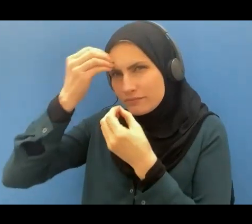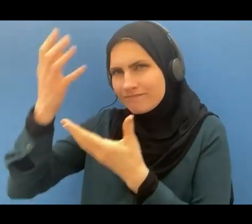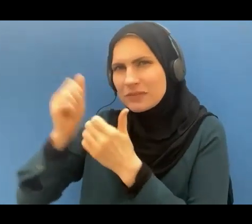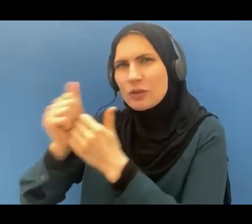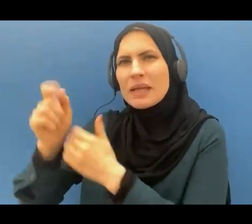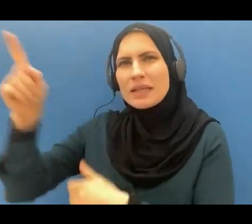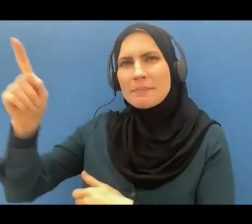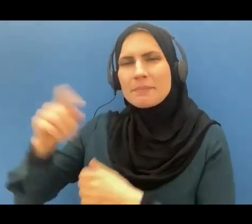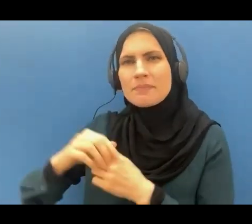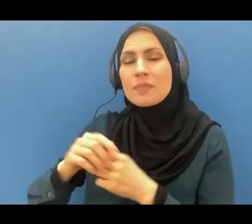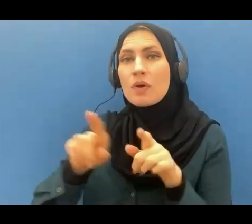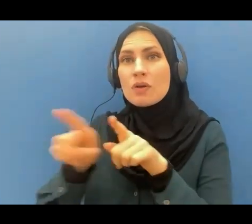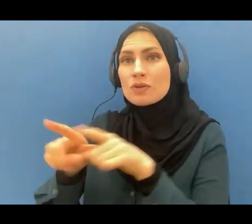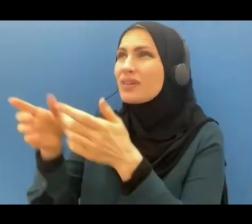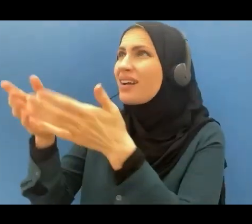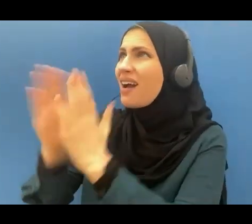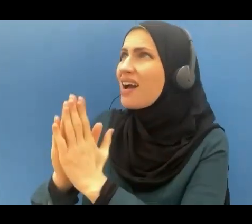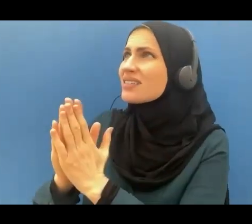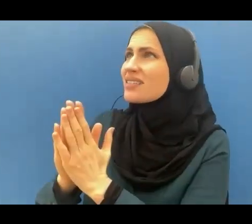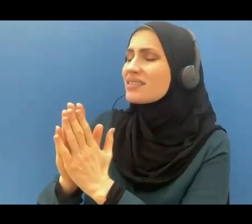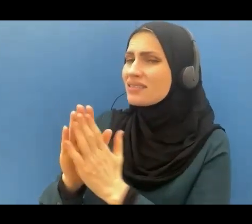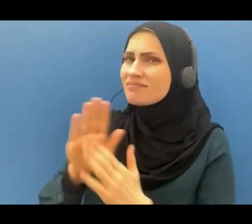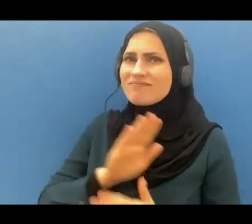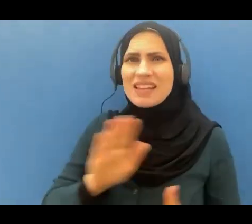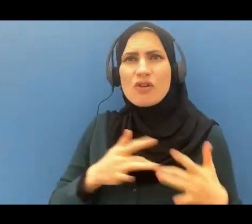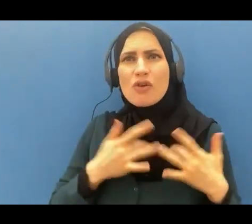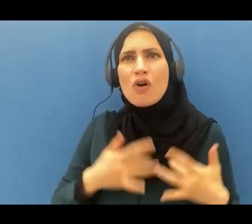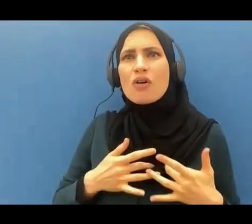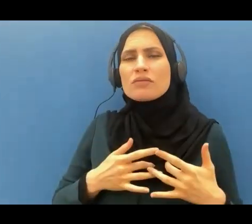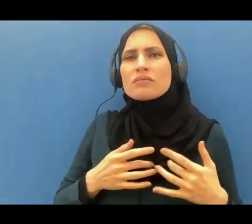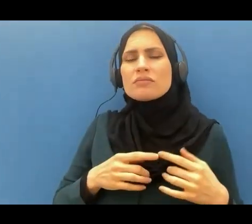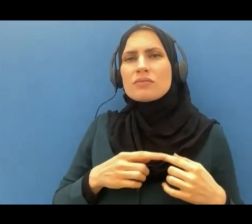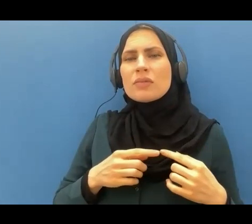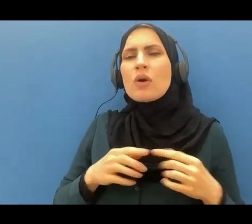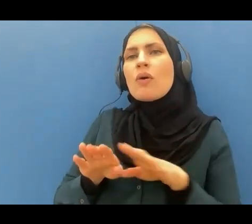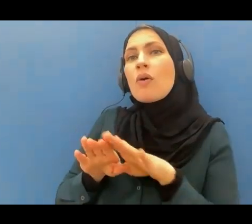to open their heart for the truth and to accept their repentance.